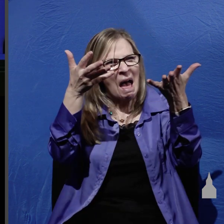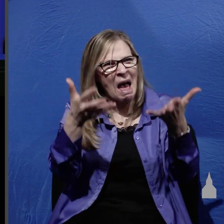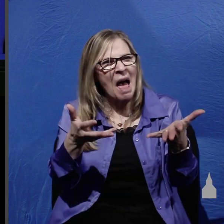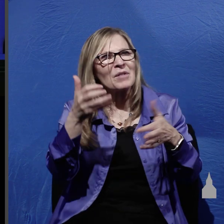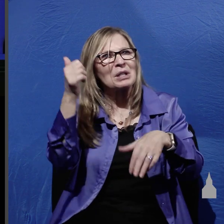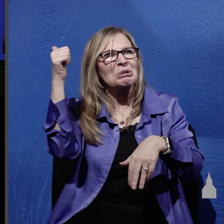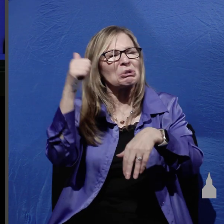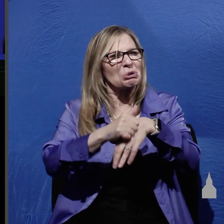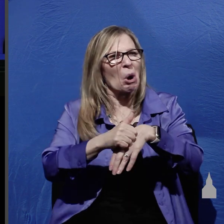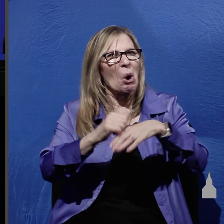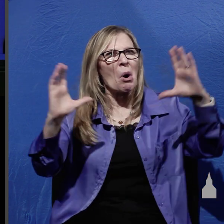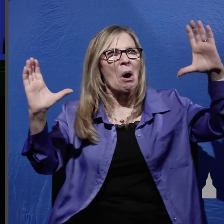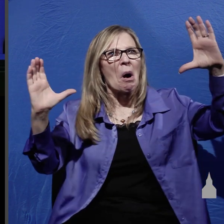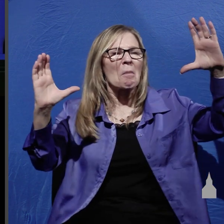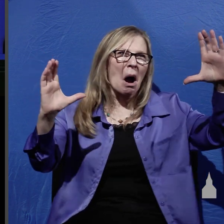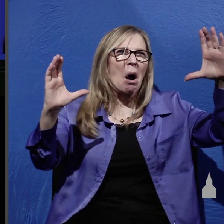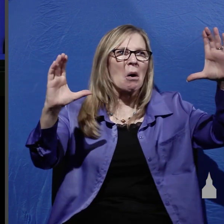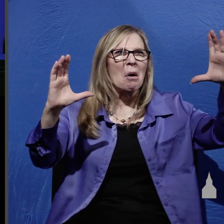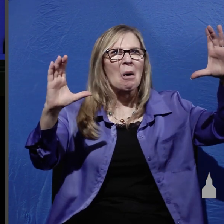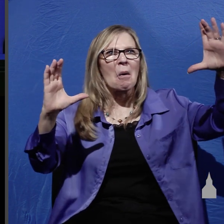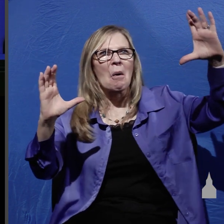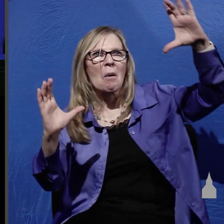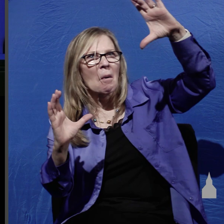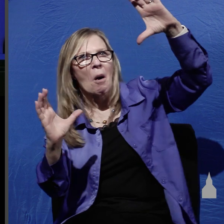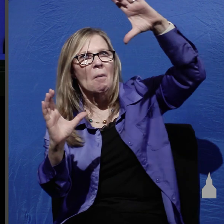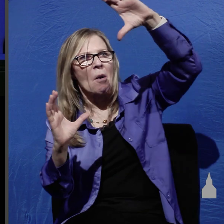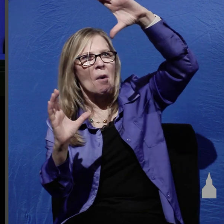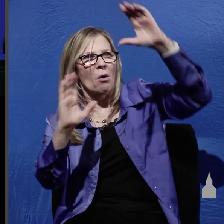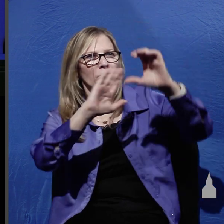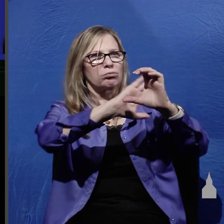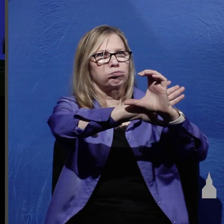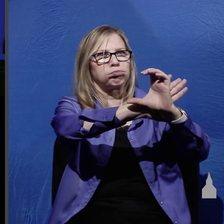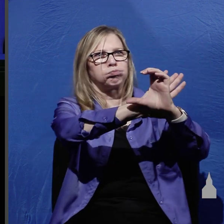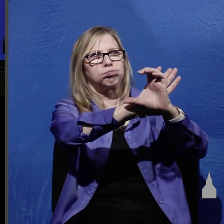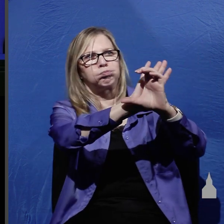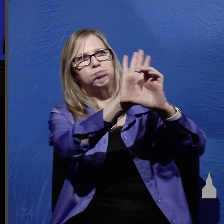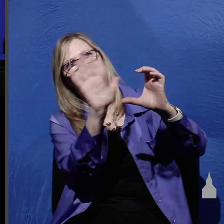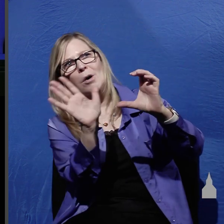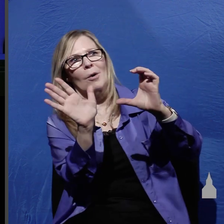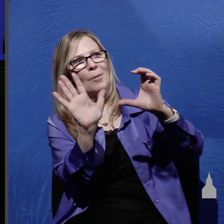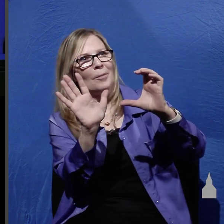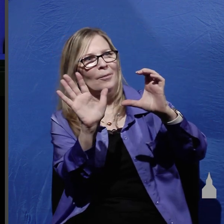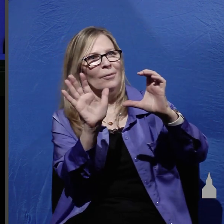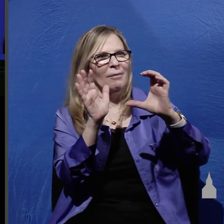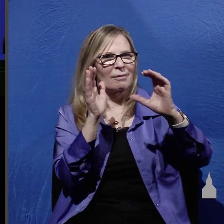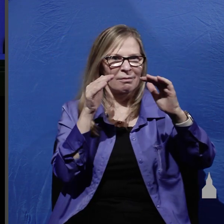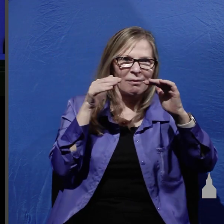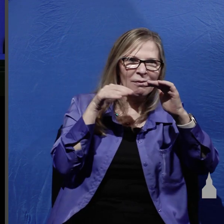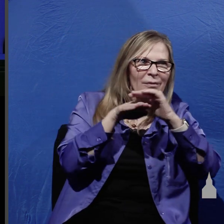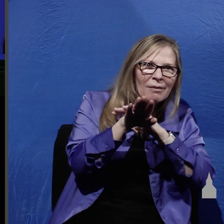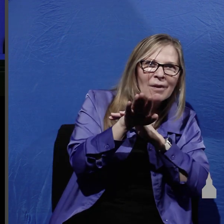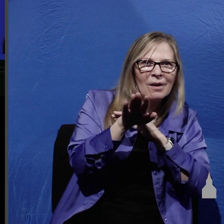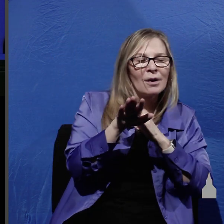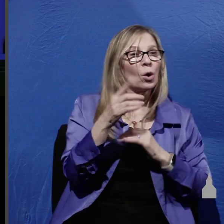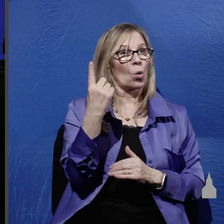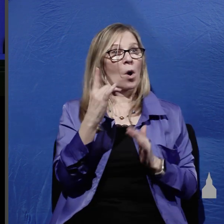entrance was now rolled away drawing upon all the accounts of the story given in the New Testament here's the way one Bible scholar